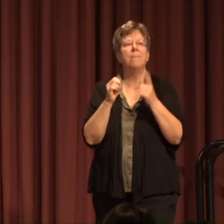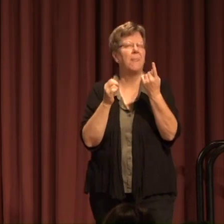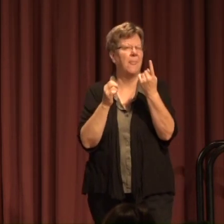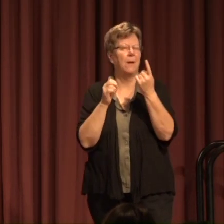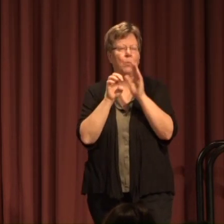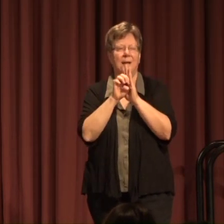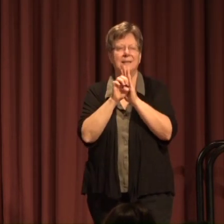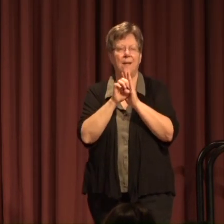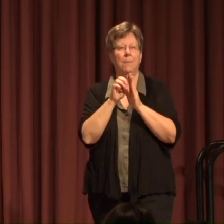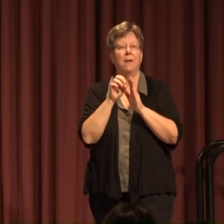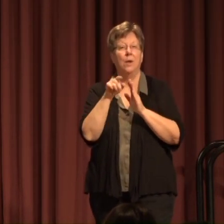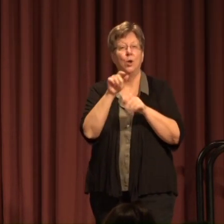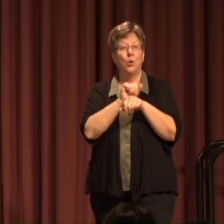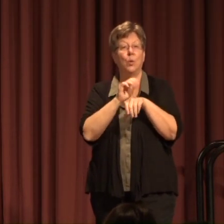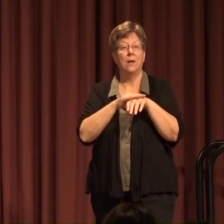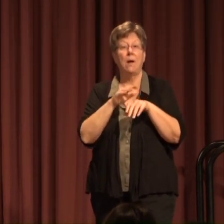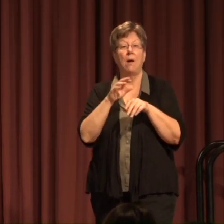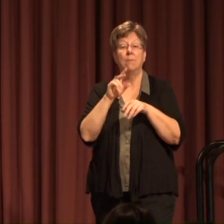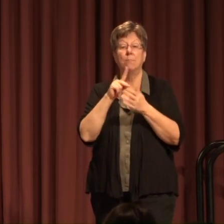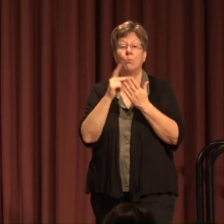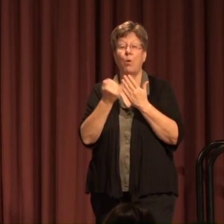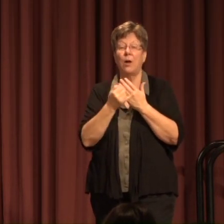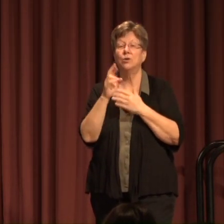are working on is Project Reconnect